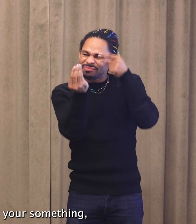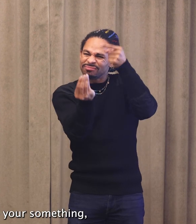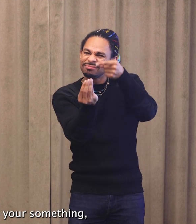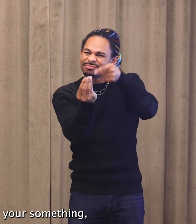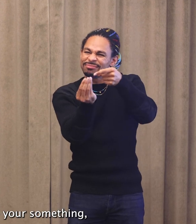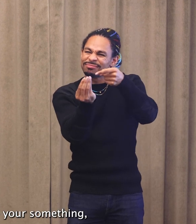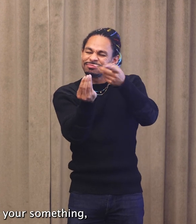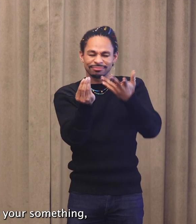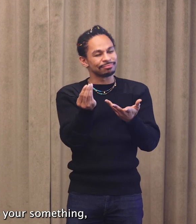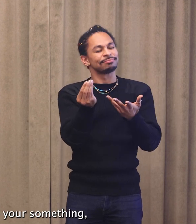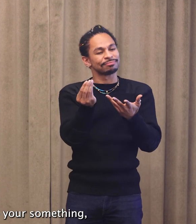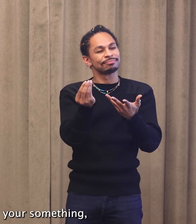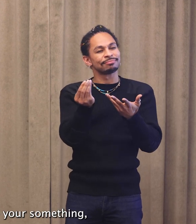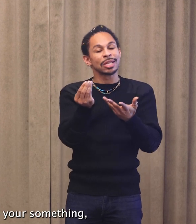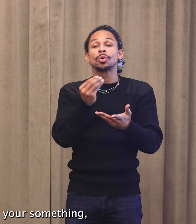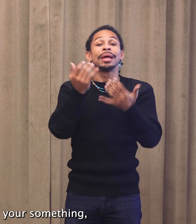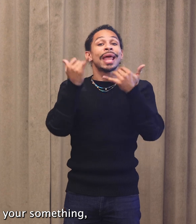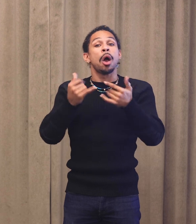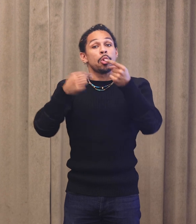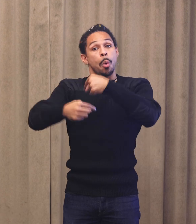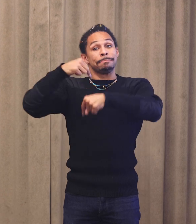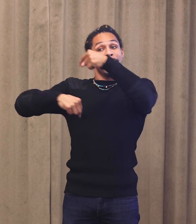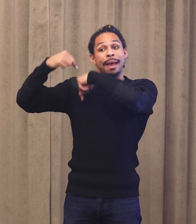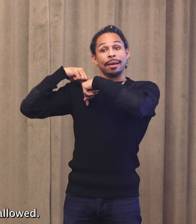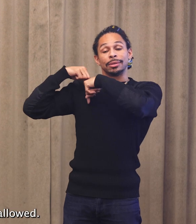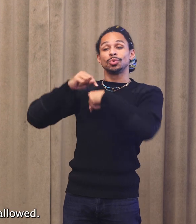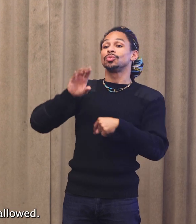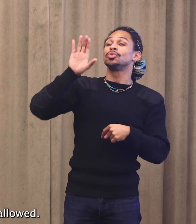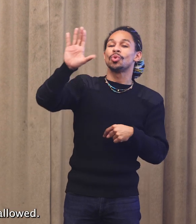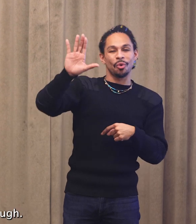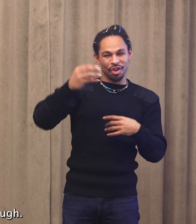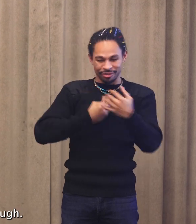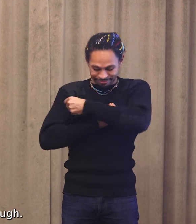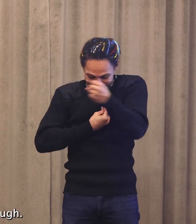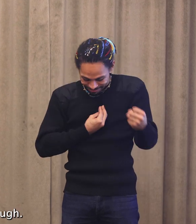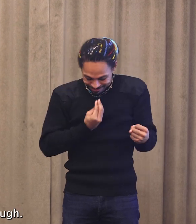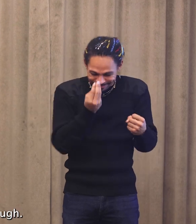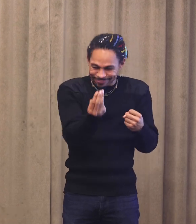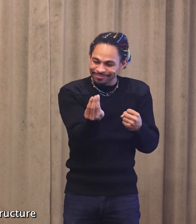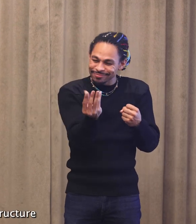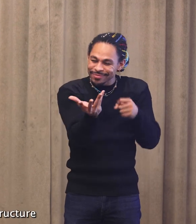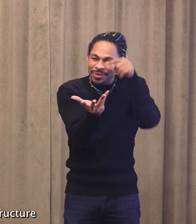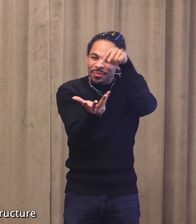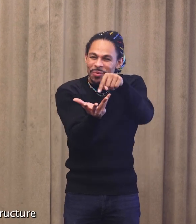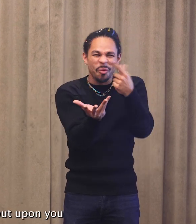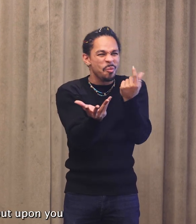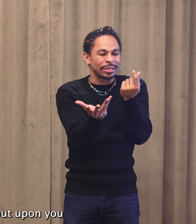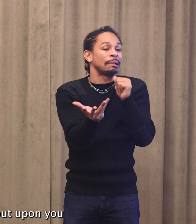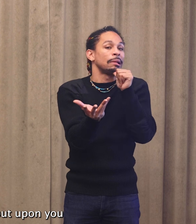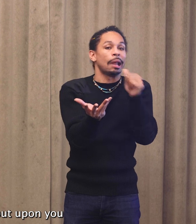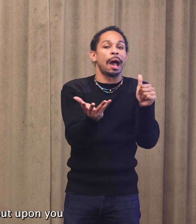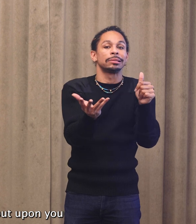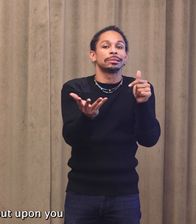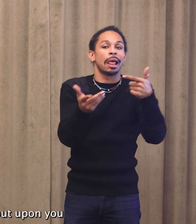So, returning back to your something, you're not allowed, not enough, and the strictures